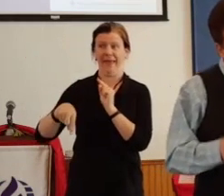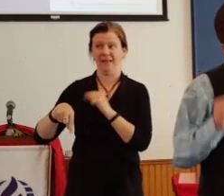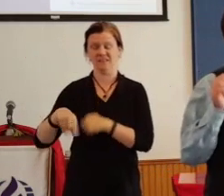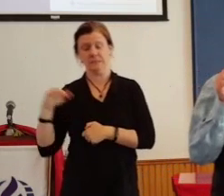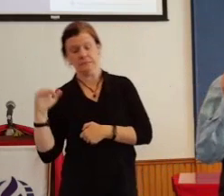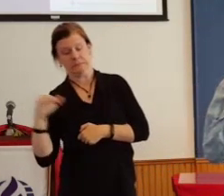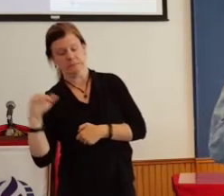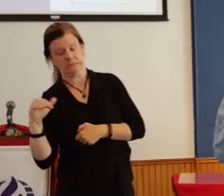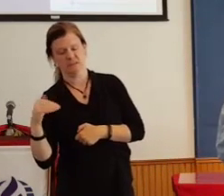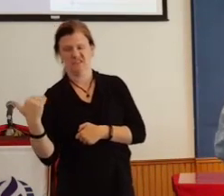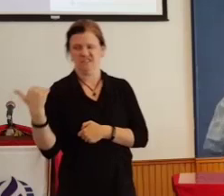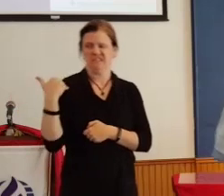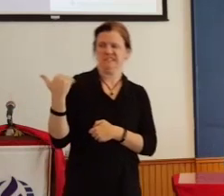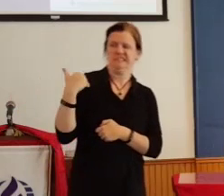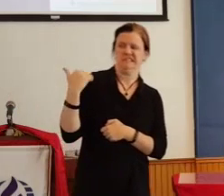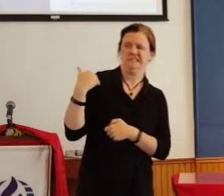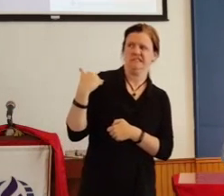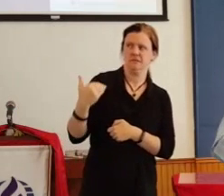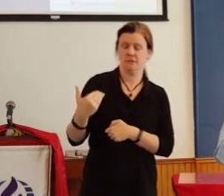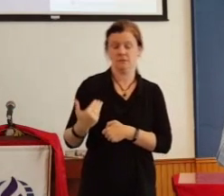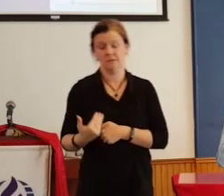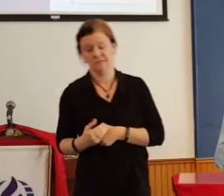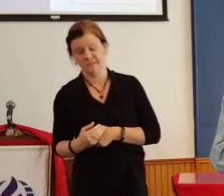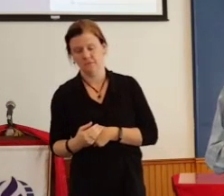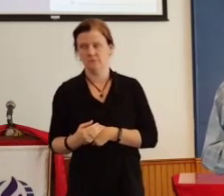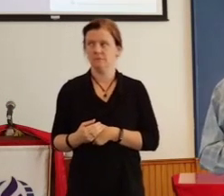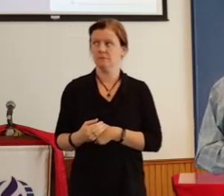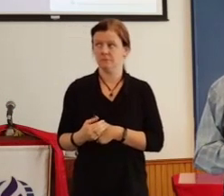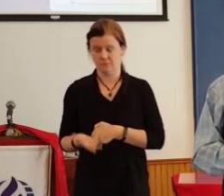get just a tad excited when we think of what the Spirit can lead us to do.